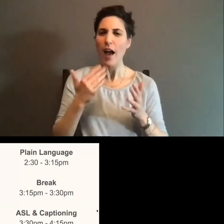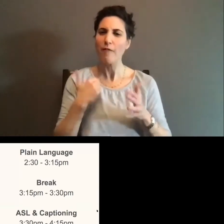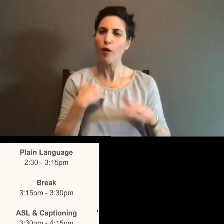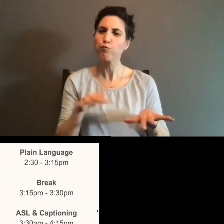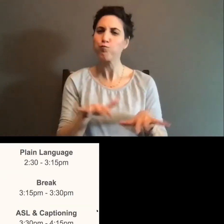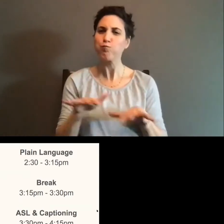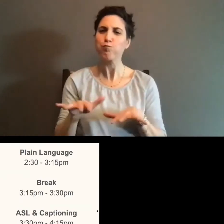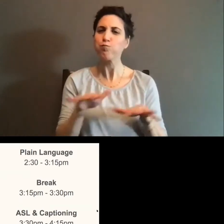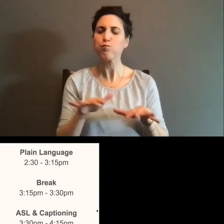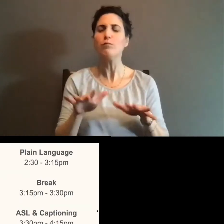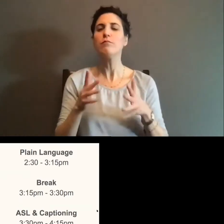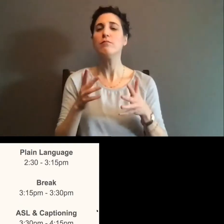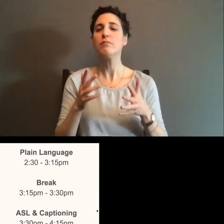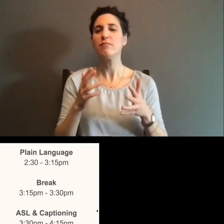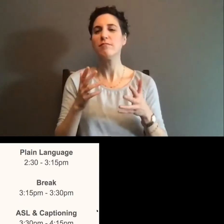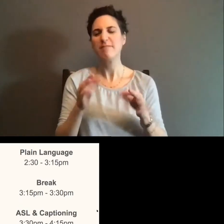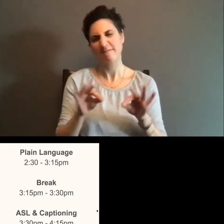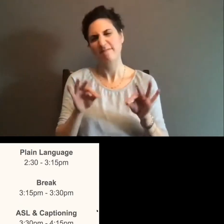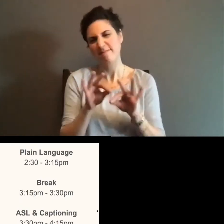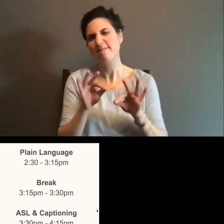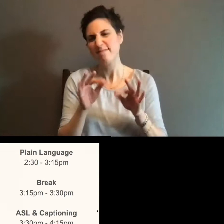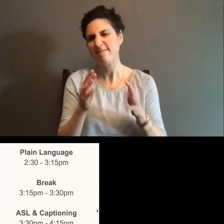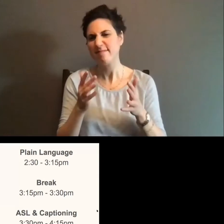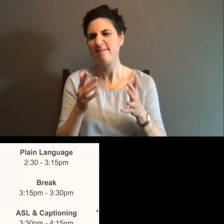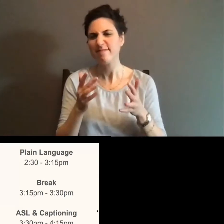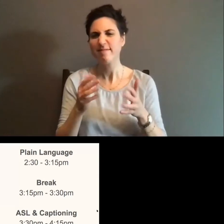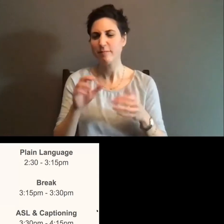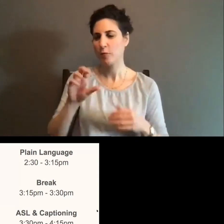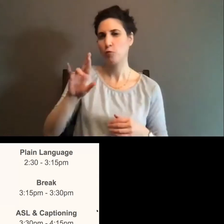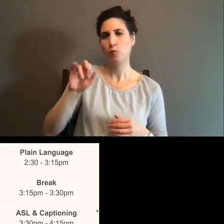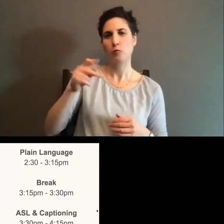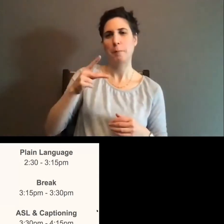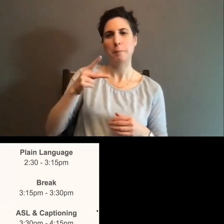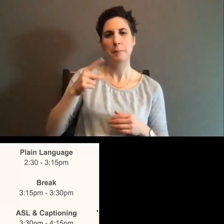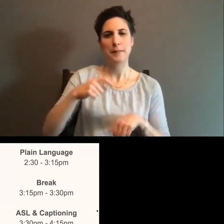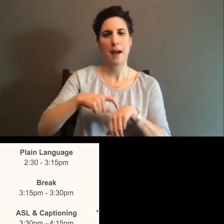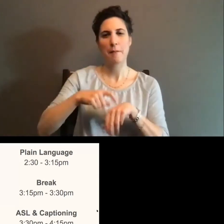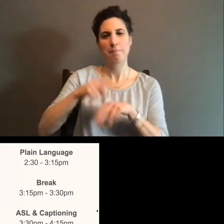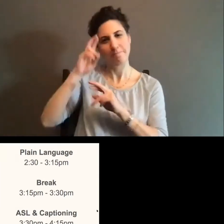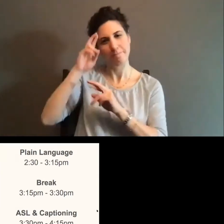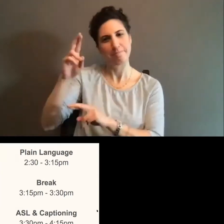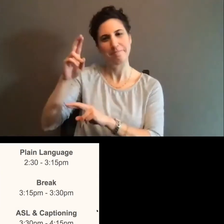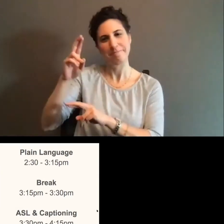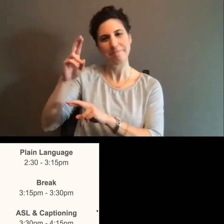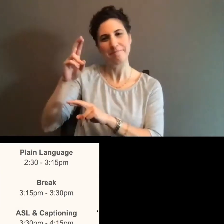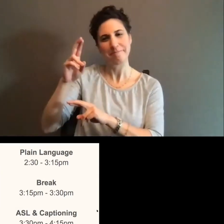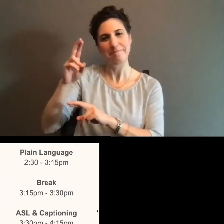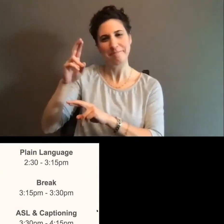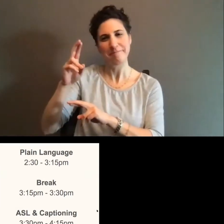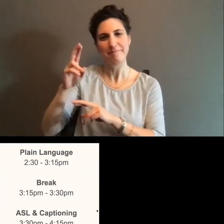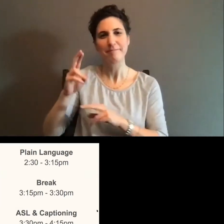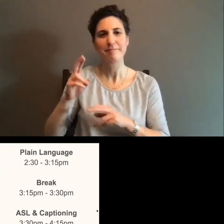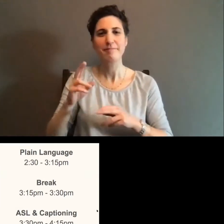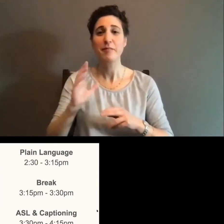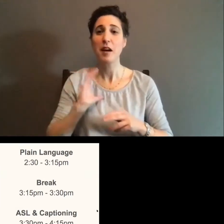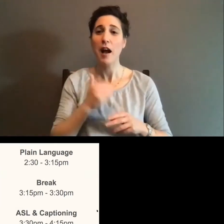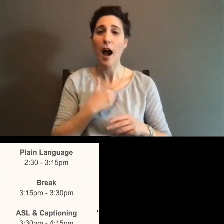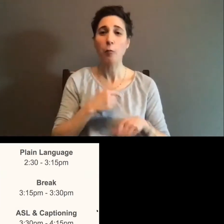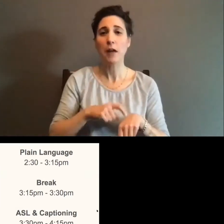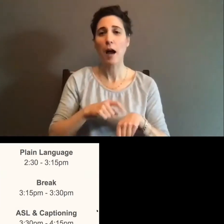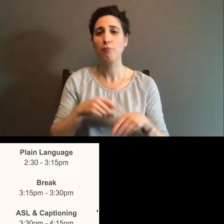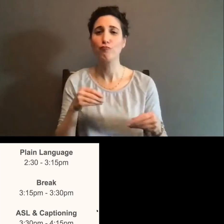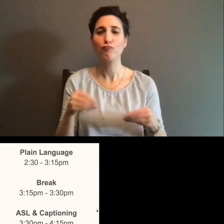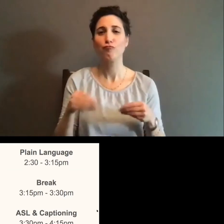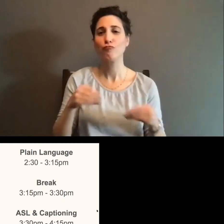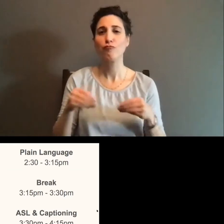to respect, um, what we call crip time, which is sometimes our time needs to be a little bit flexible and